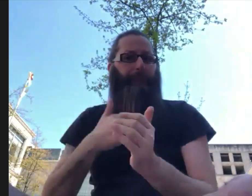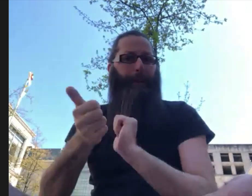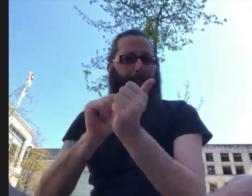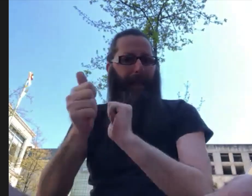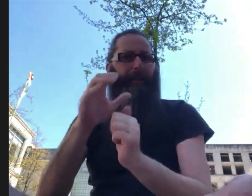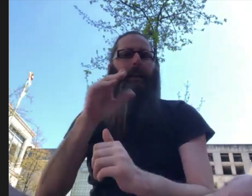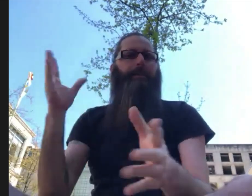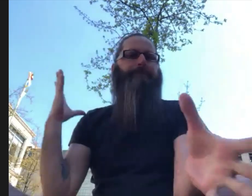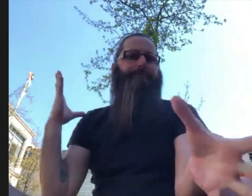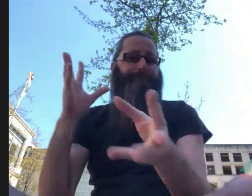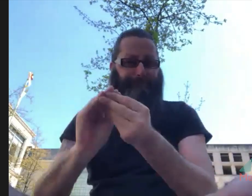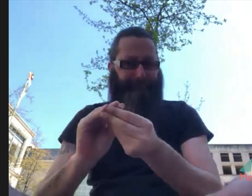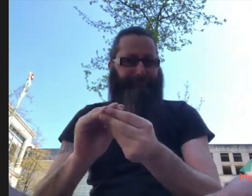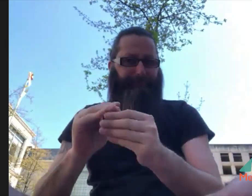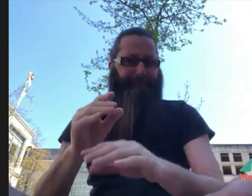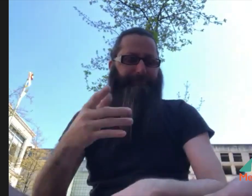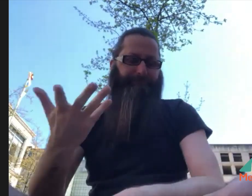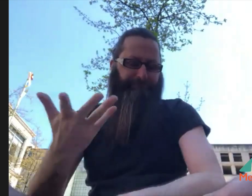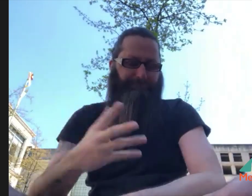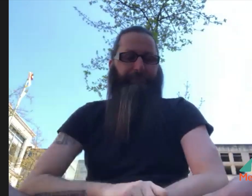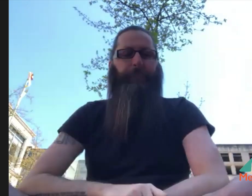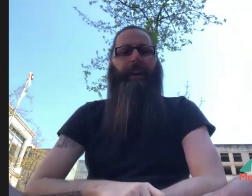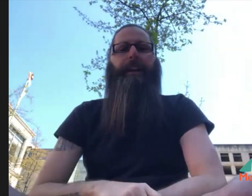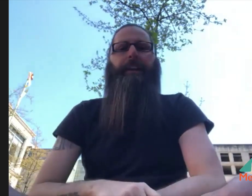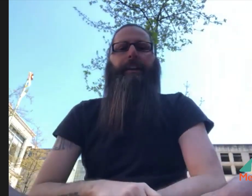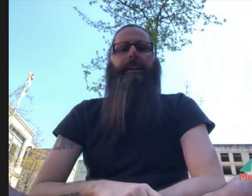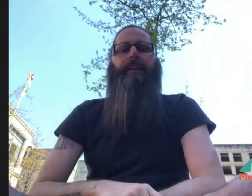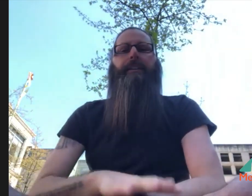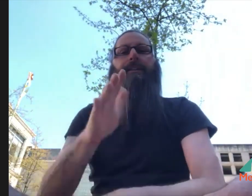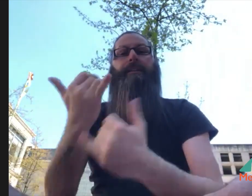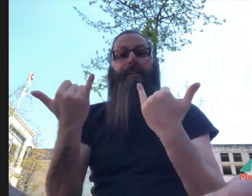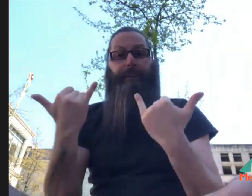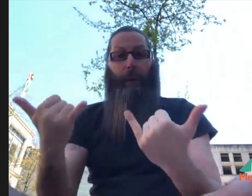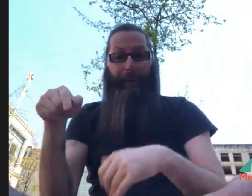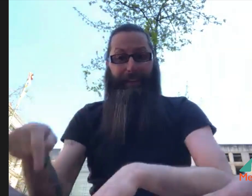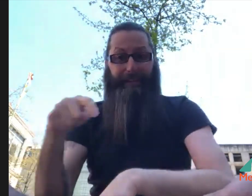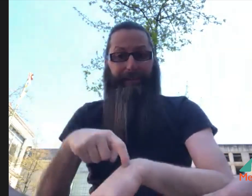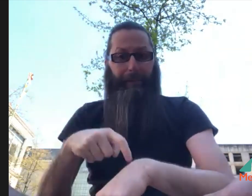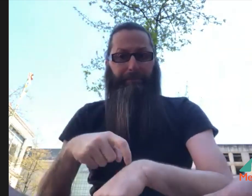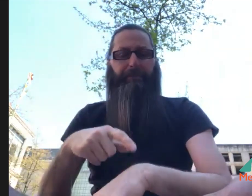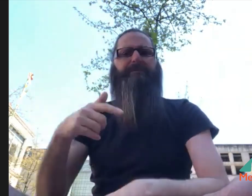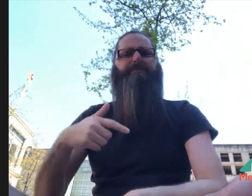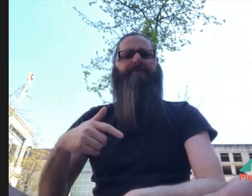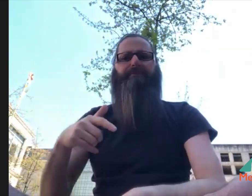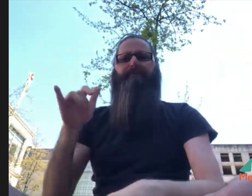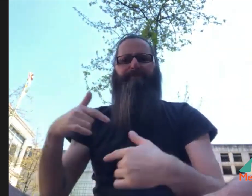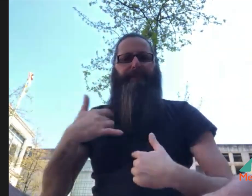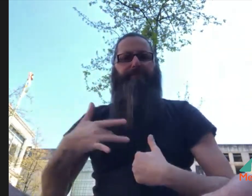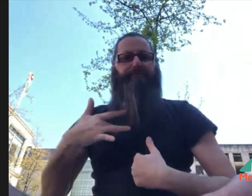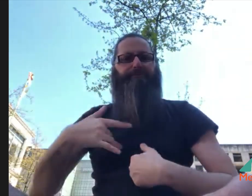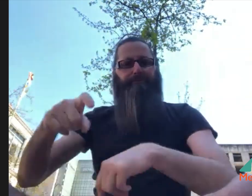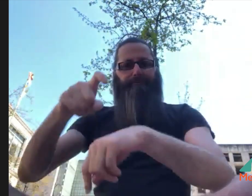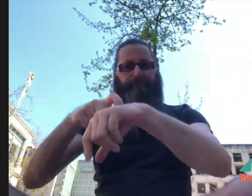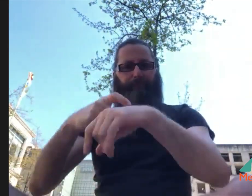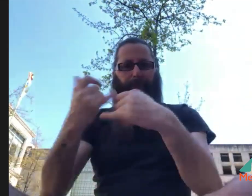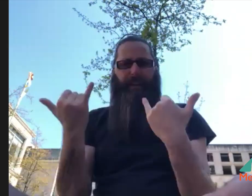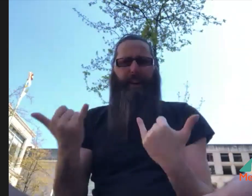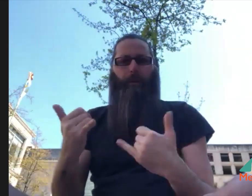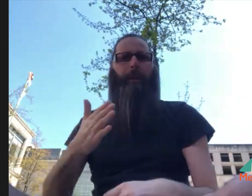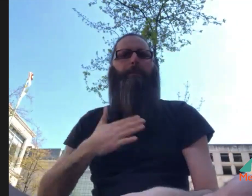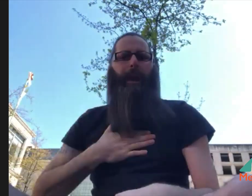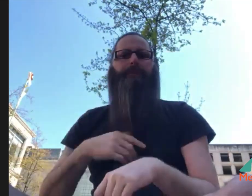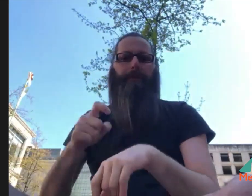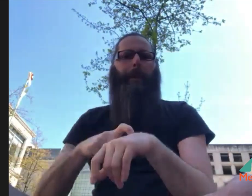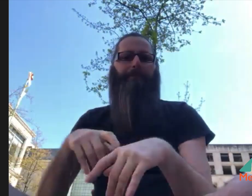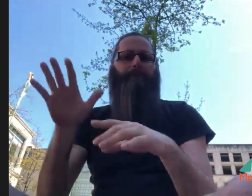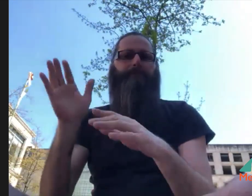issues that continuously popped up during my campaign and previously in the time leading up to it. So now, in this